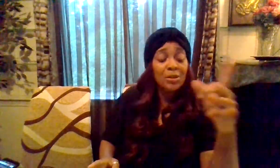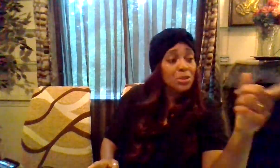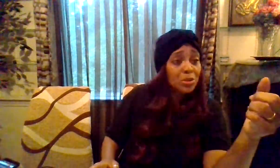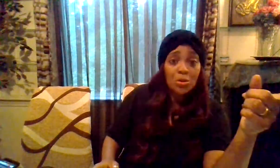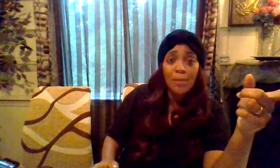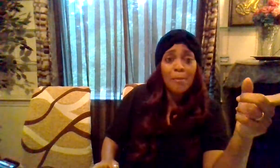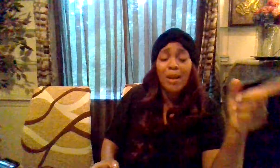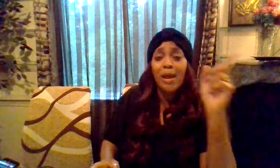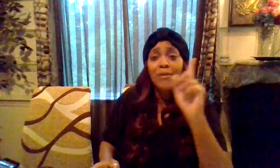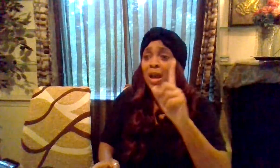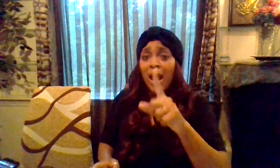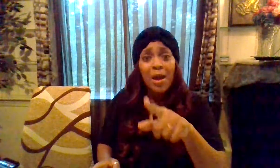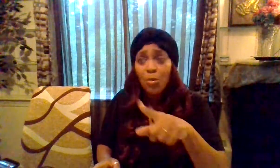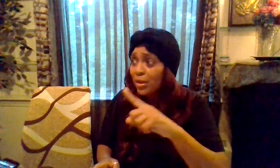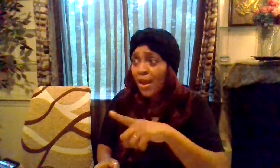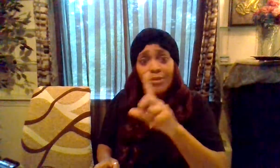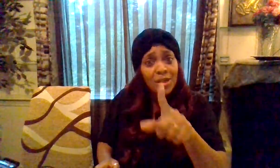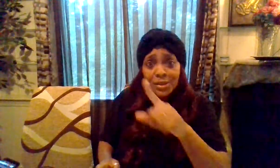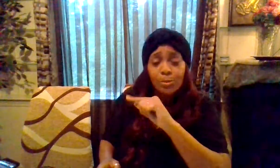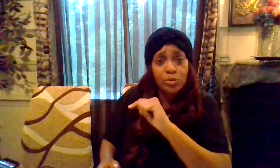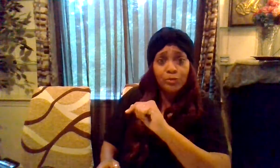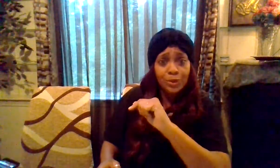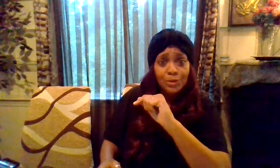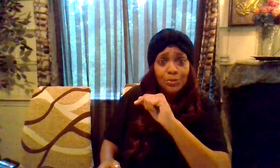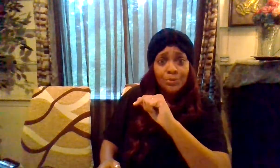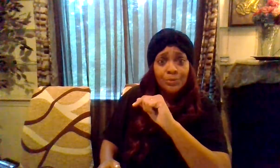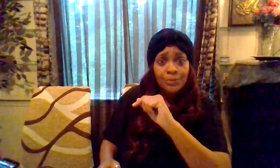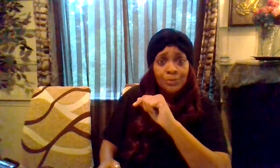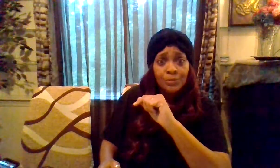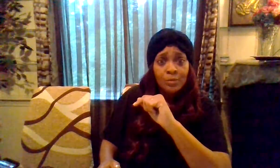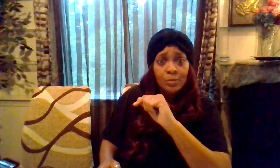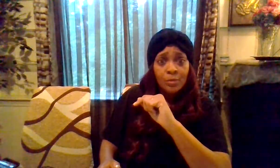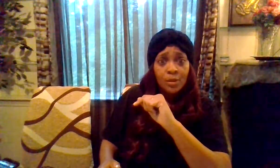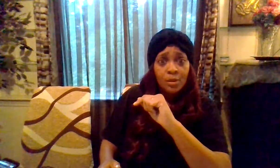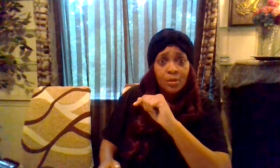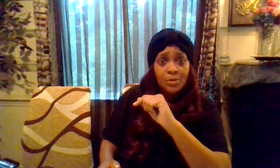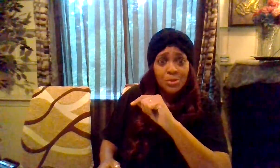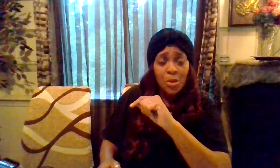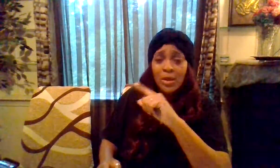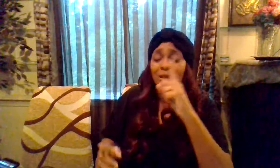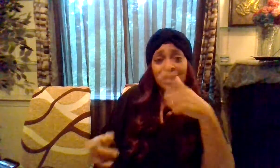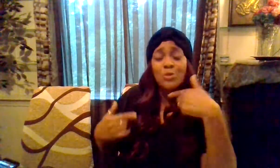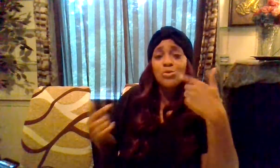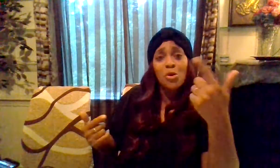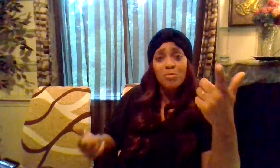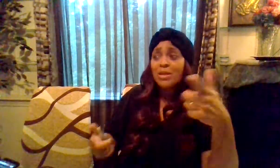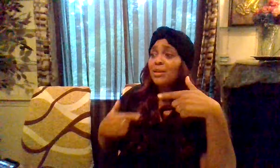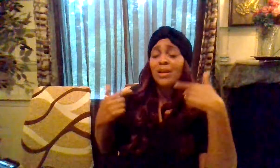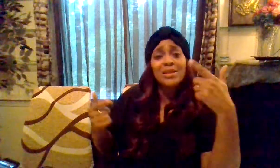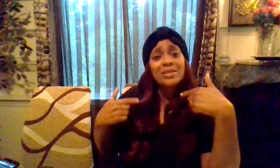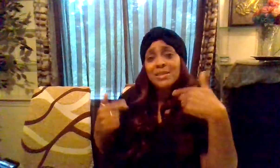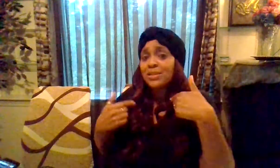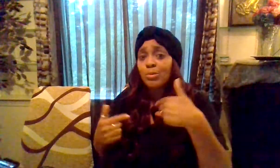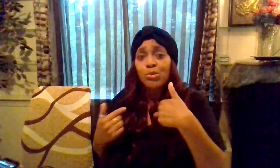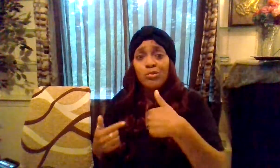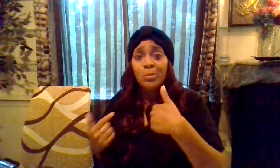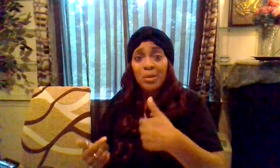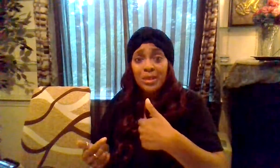nothing good gonna come in my life i wouldn't have nothing to prove to you you know and that's how you're gonna be this is to prove to me